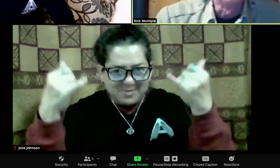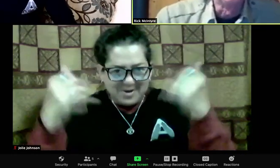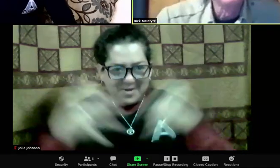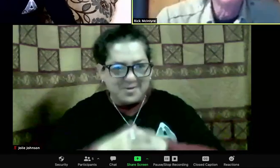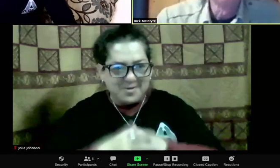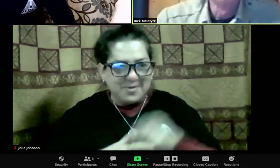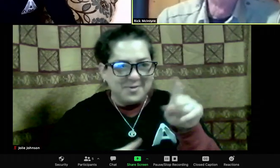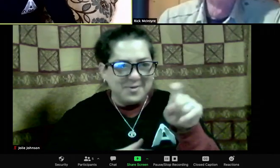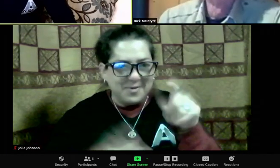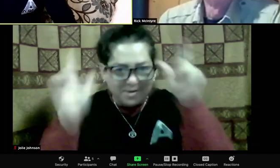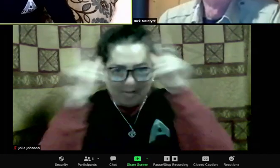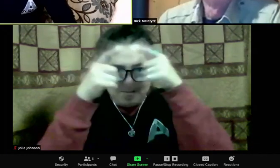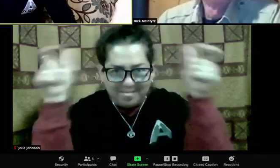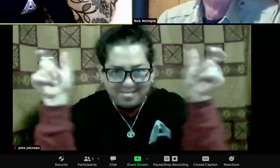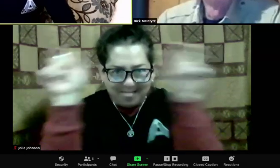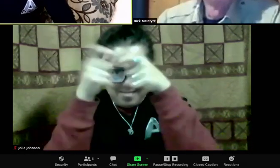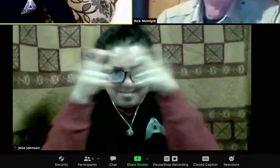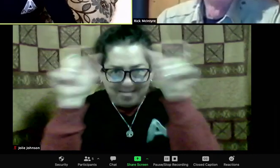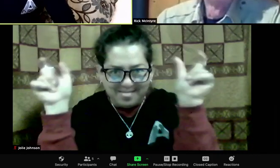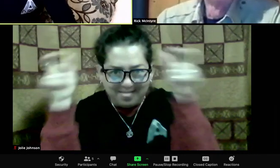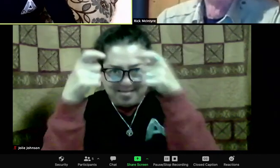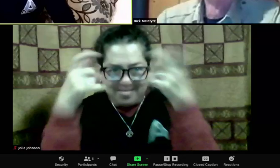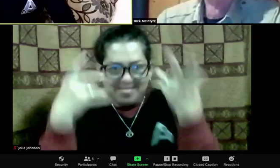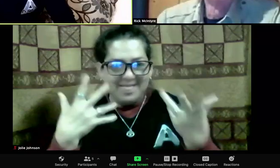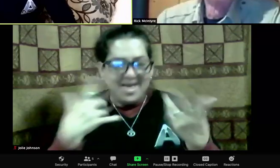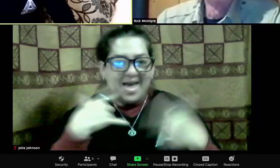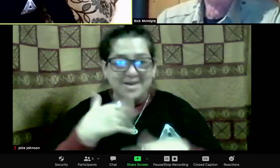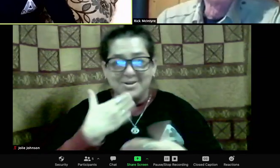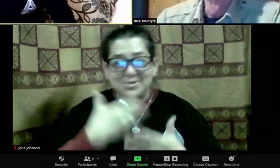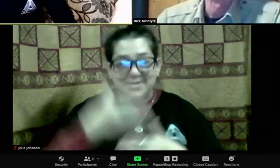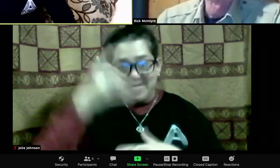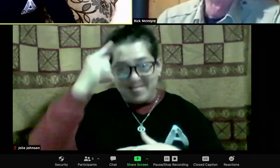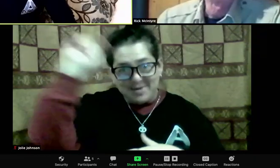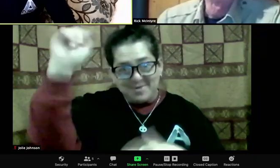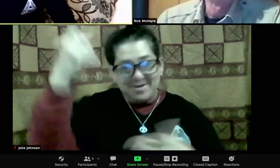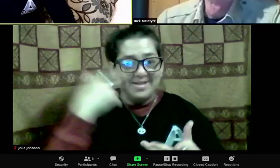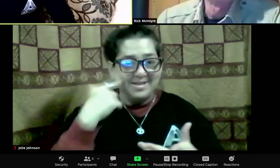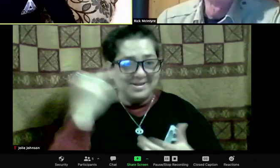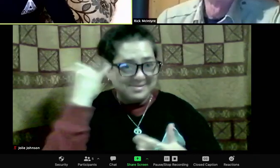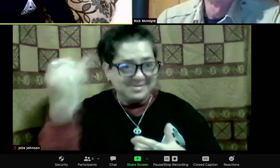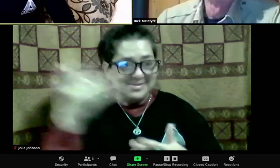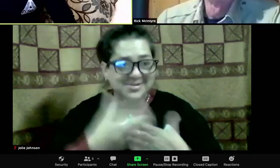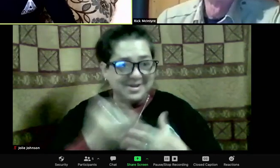for them. They don't really have to make any decisions anymore. Just do what they're told.